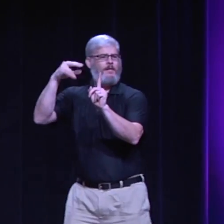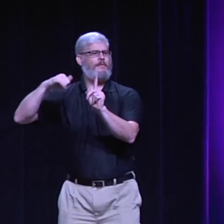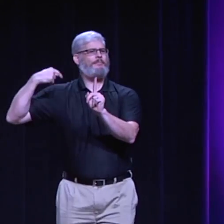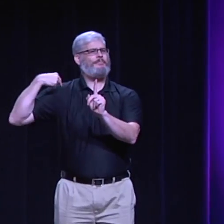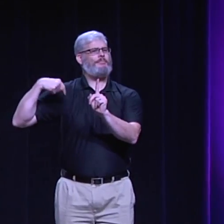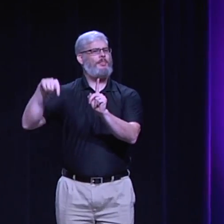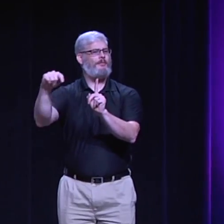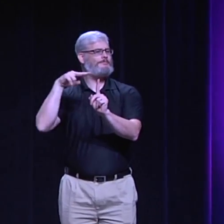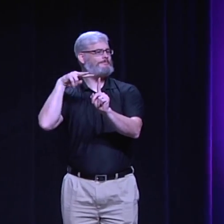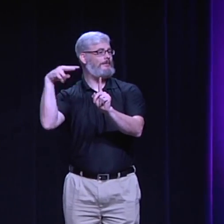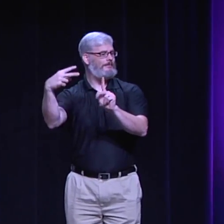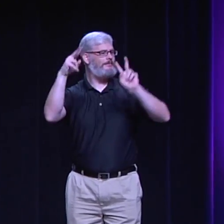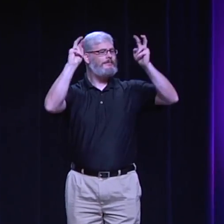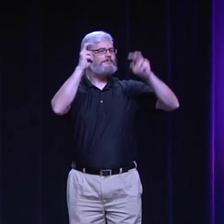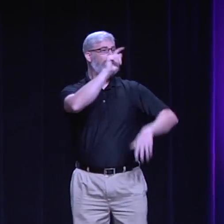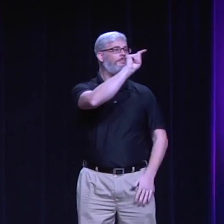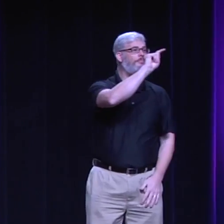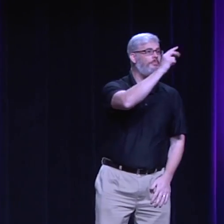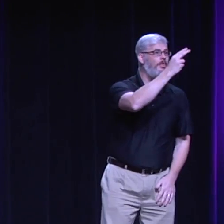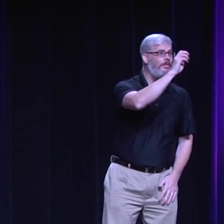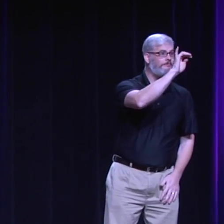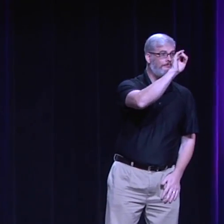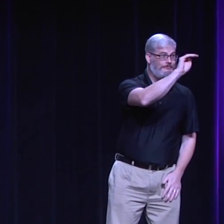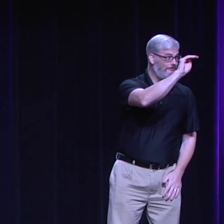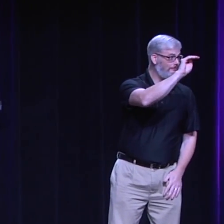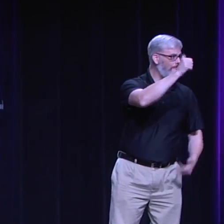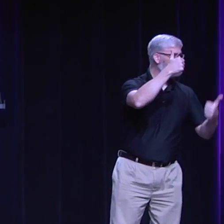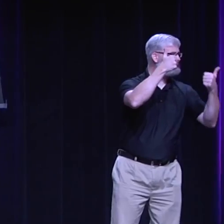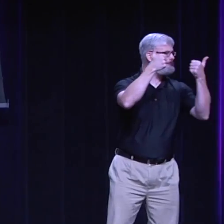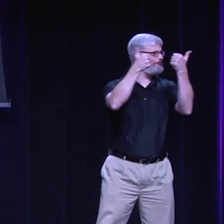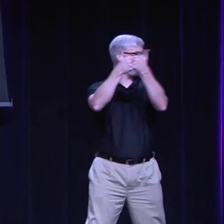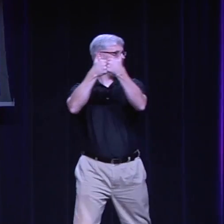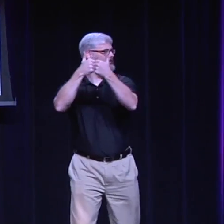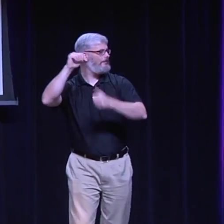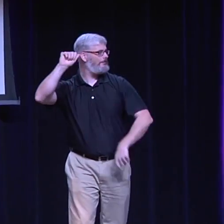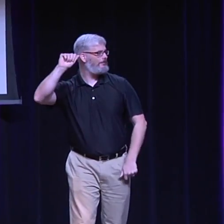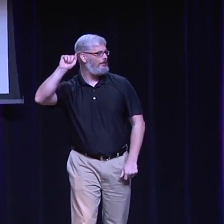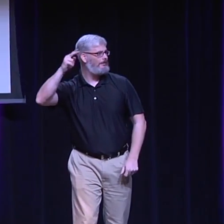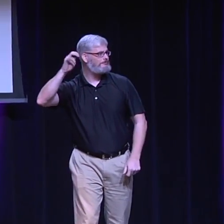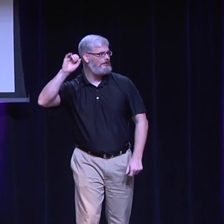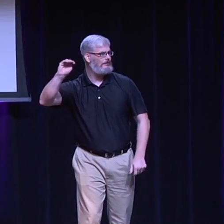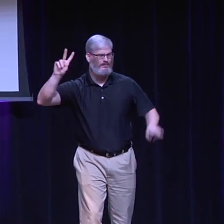But I chose that word for a specific reason. Because we have theism versus